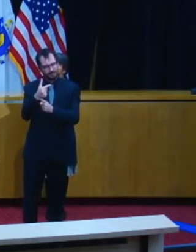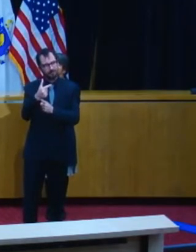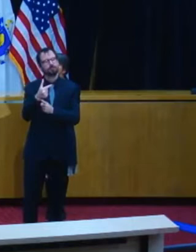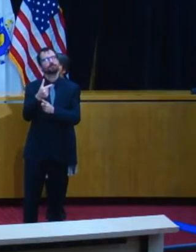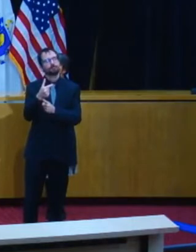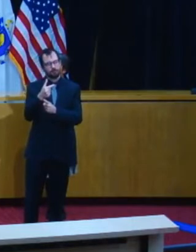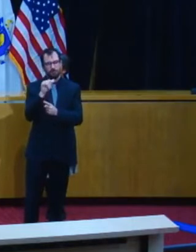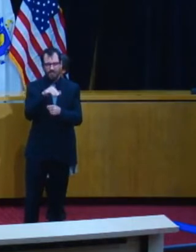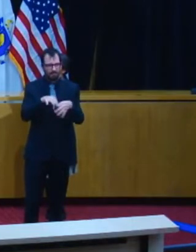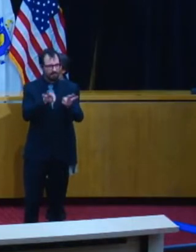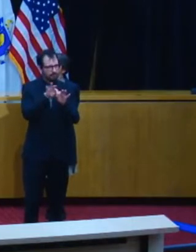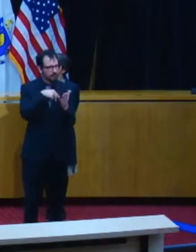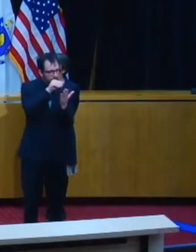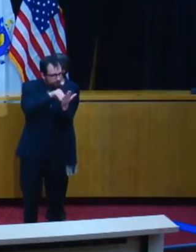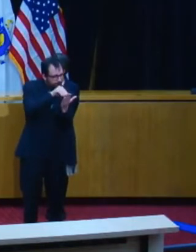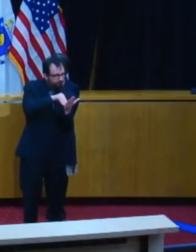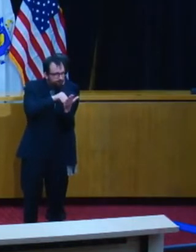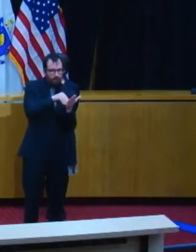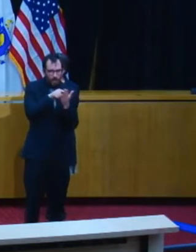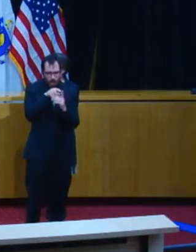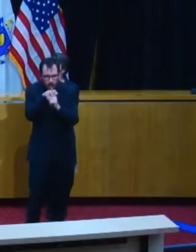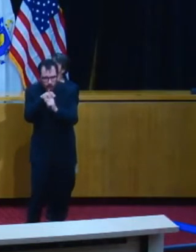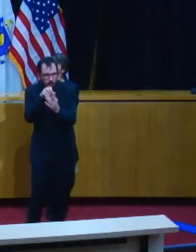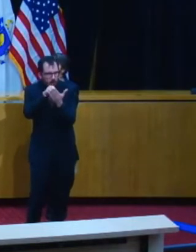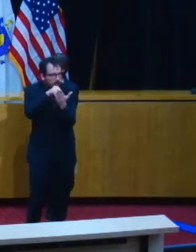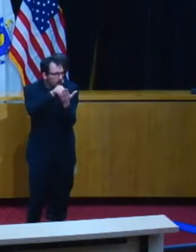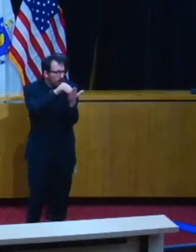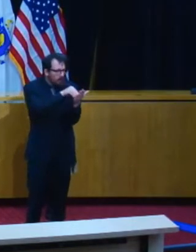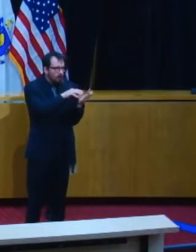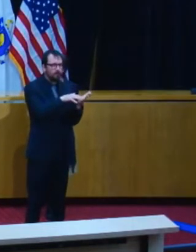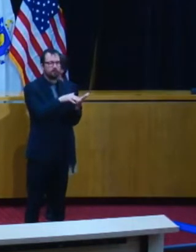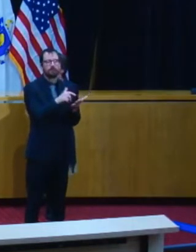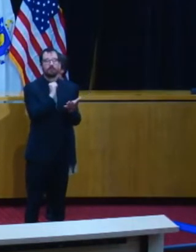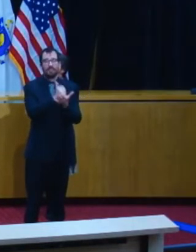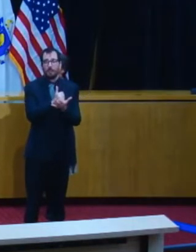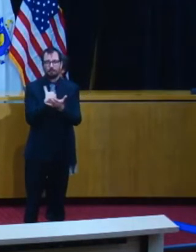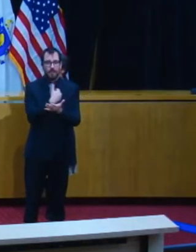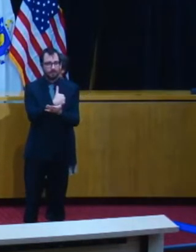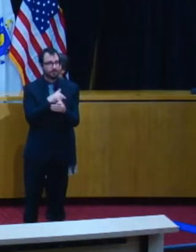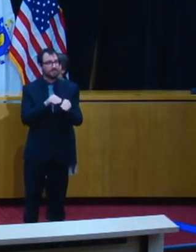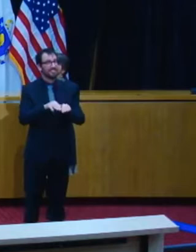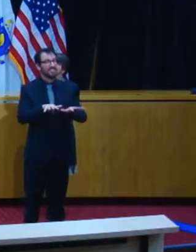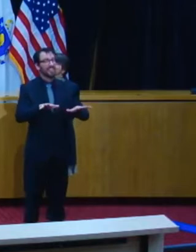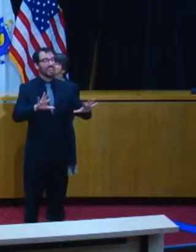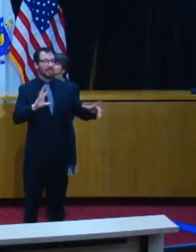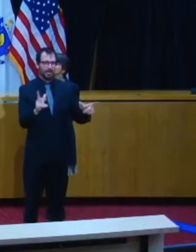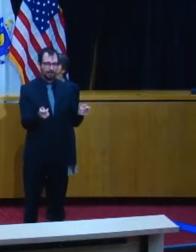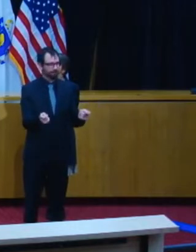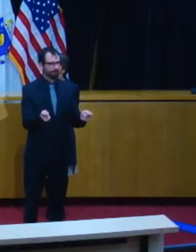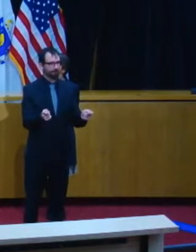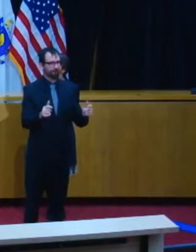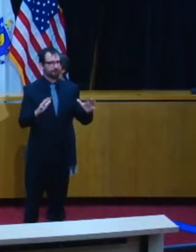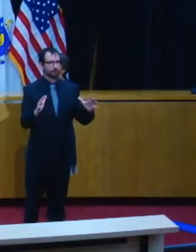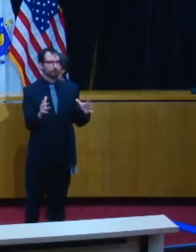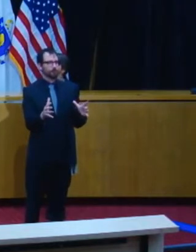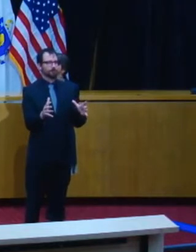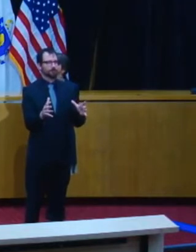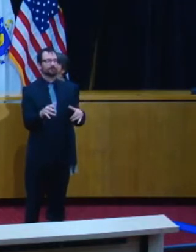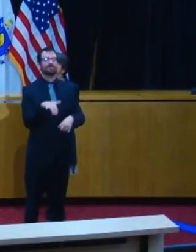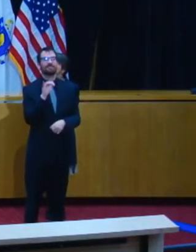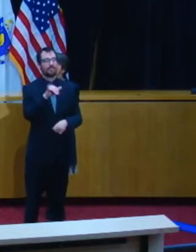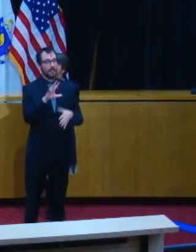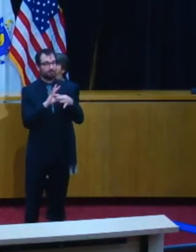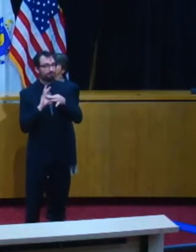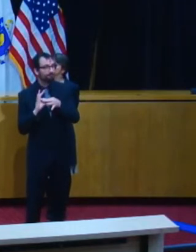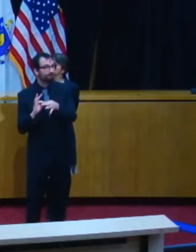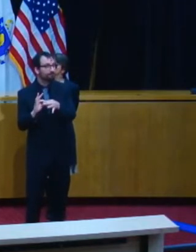Today, I'm excited to announce the creation of the COVID-19 Community Tracing Collaborative, which will be a partnership between